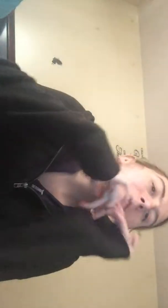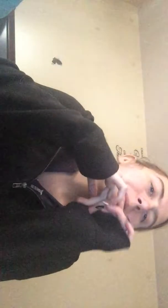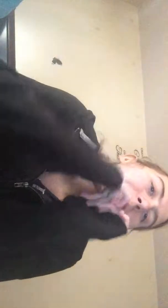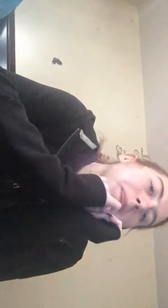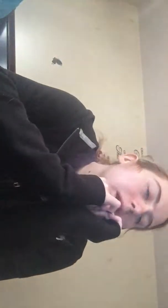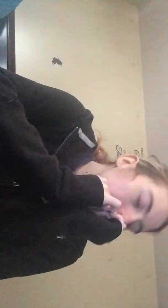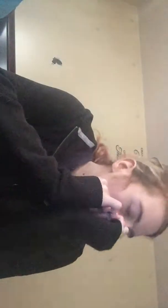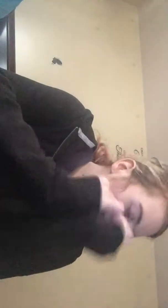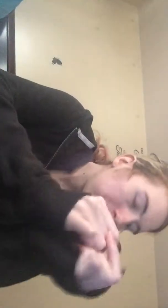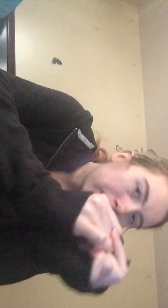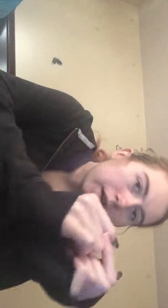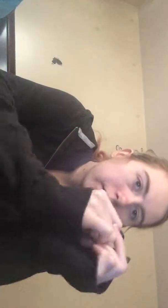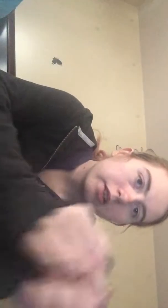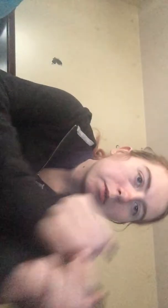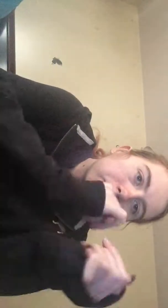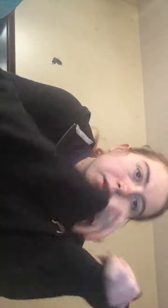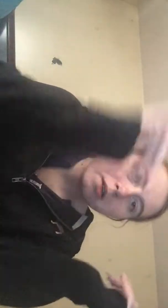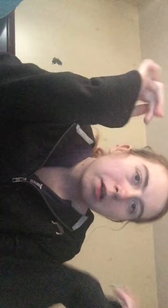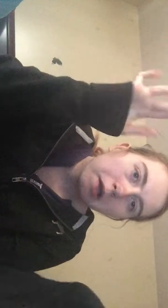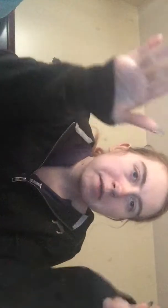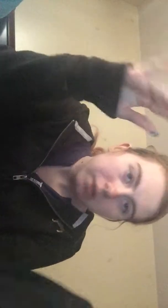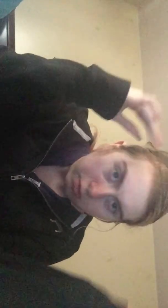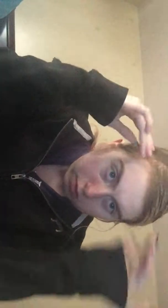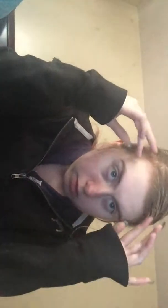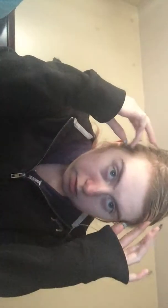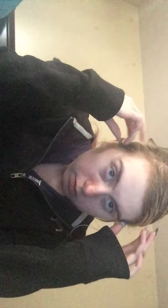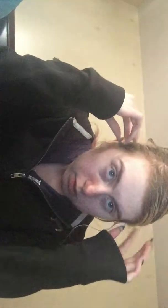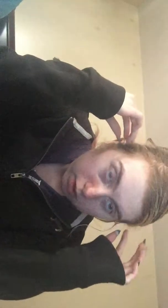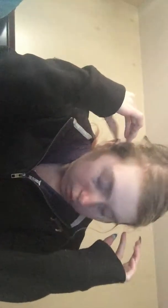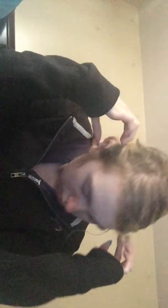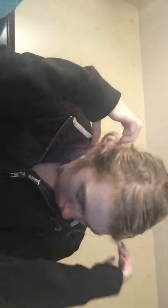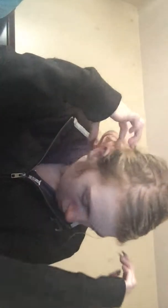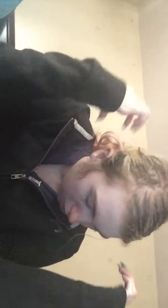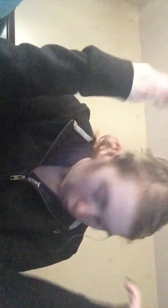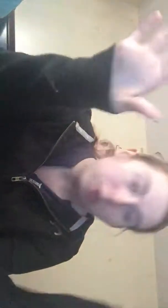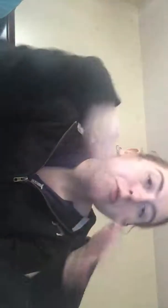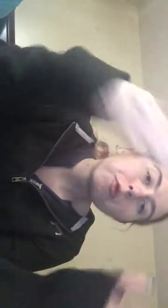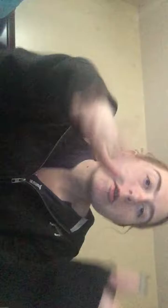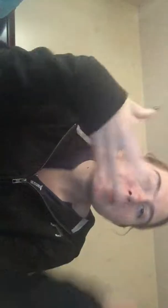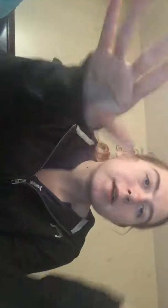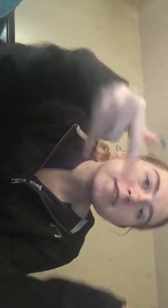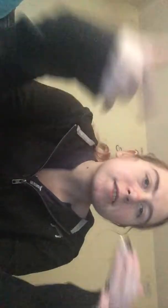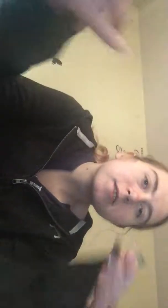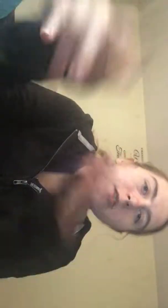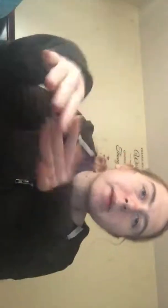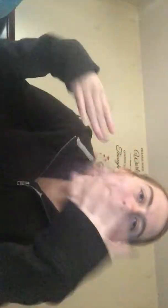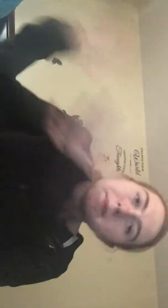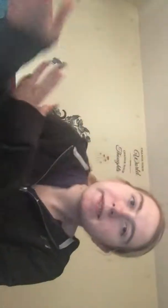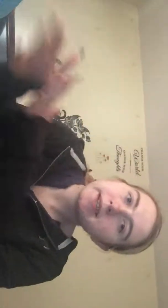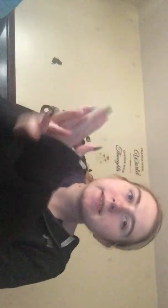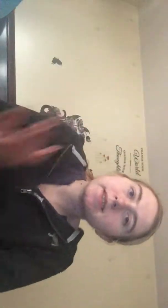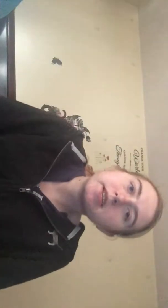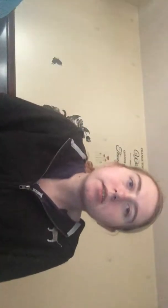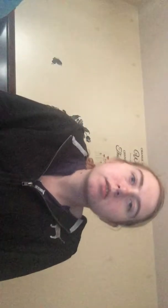a while back like when I was younger like my near my cousins on my mom's side's age